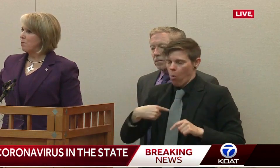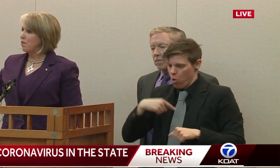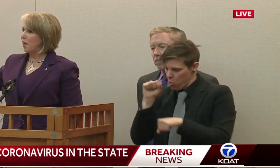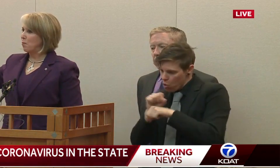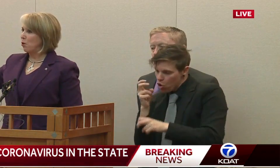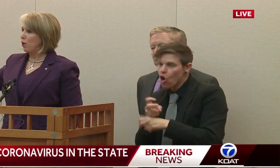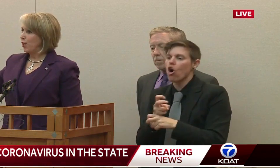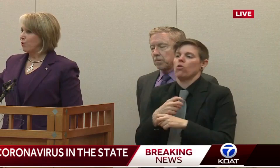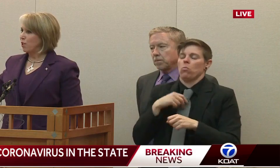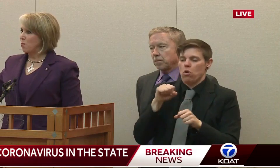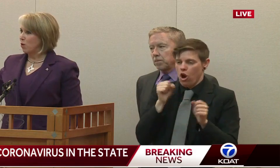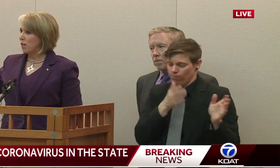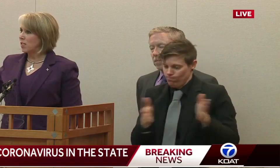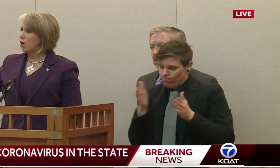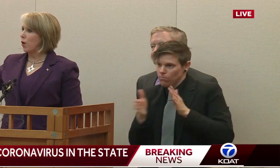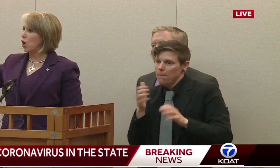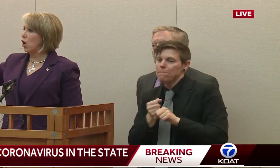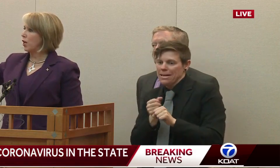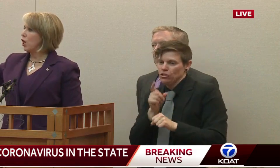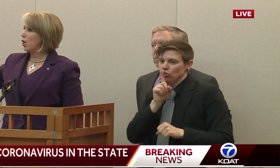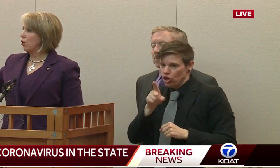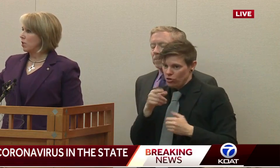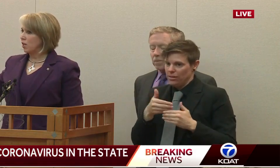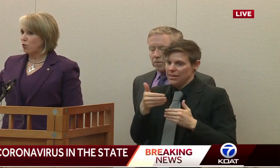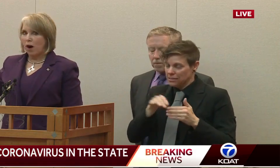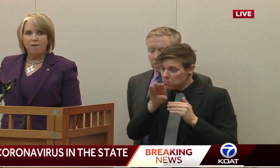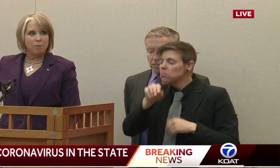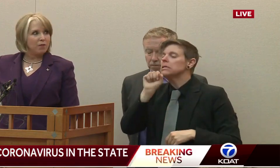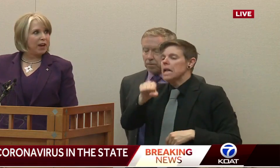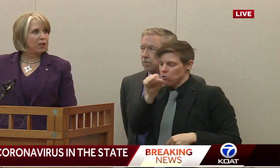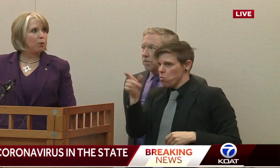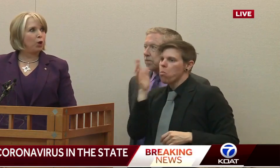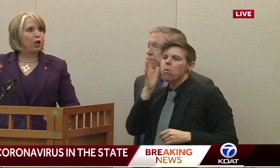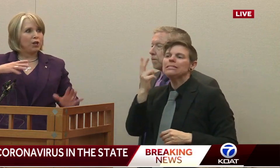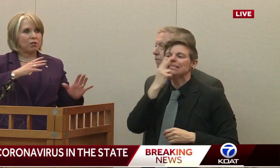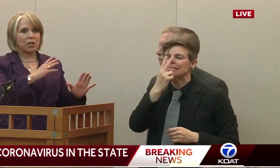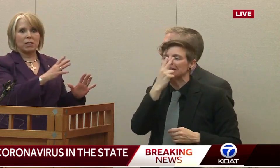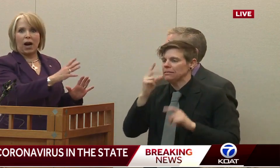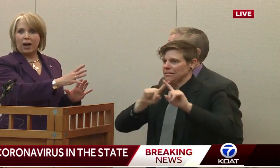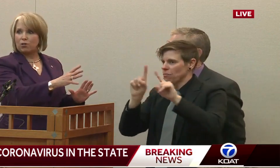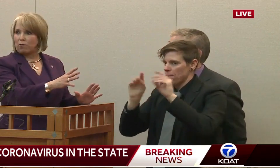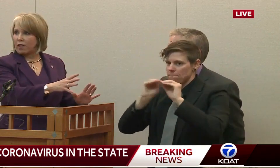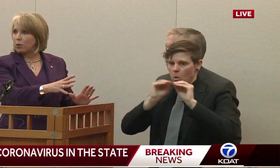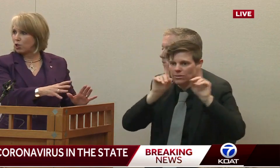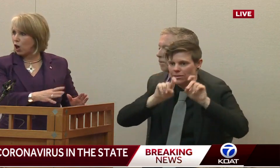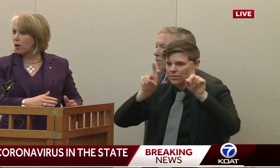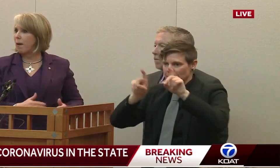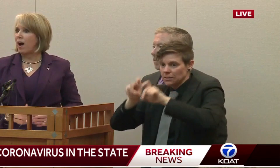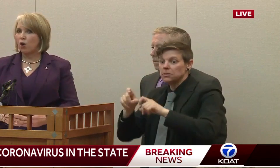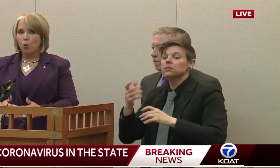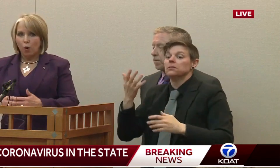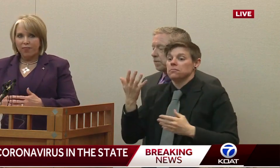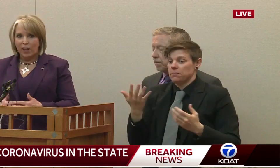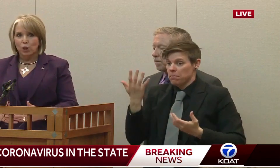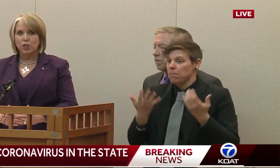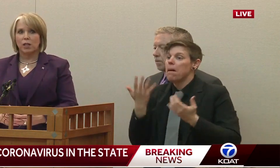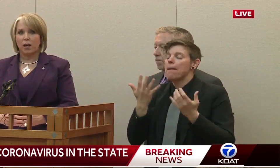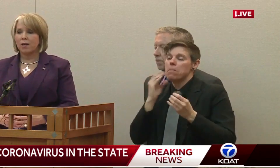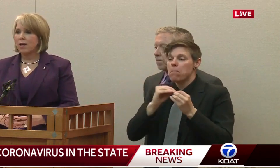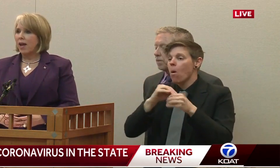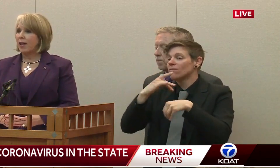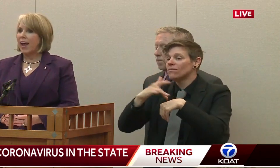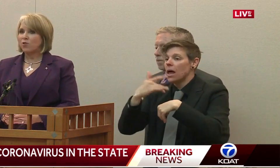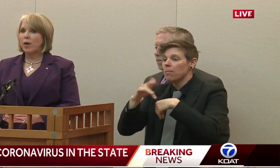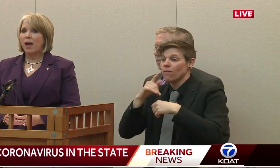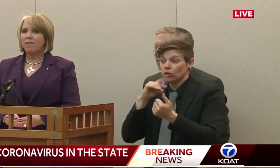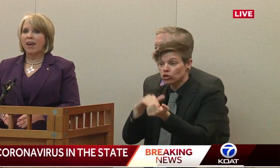labs available. You're seeing more testing going on. You're seeing drive-ups available. You're seeing docs who are available to talk about what that looks